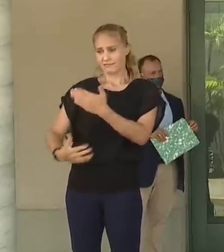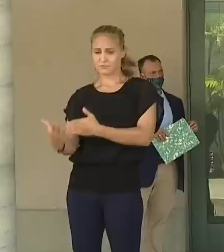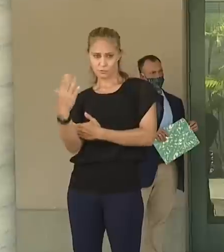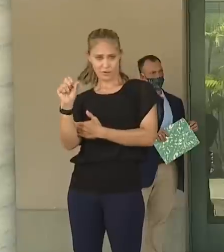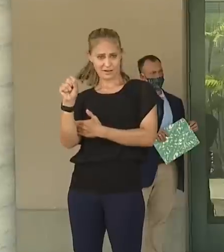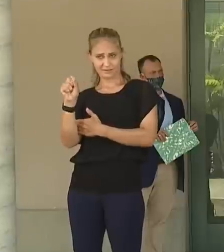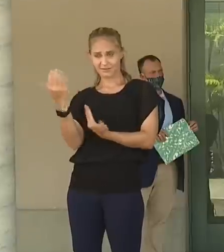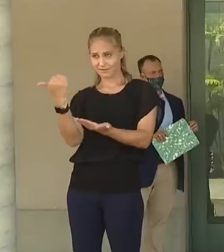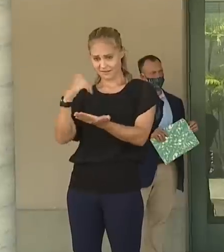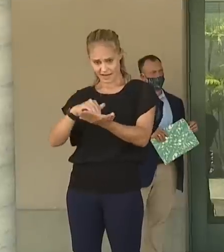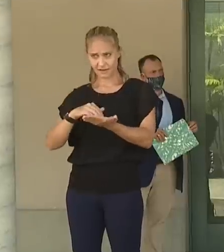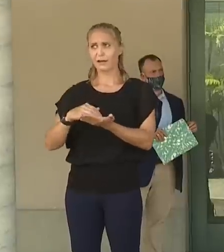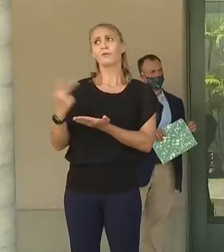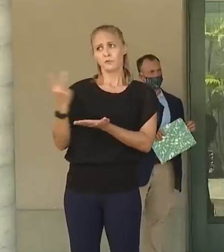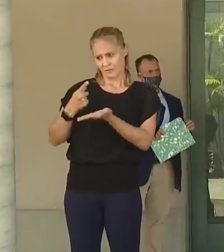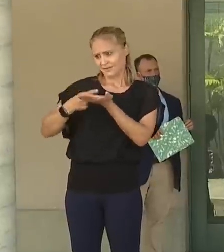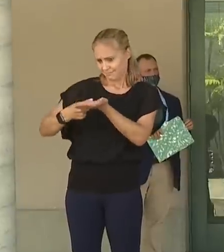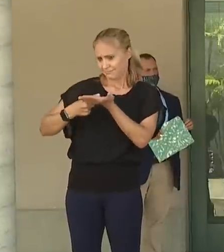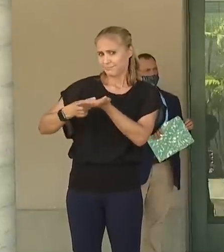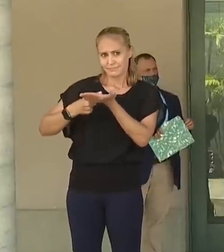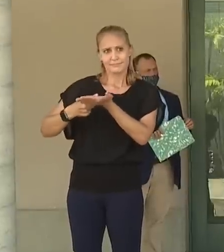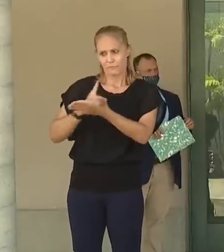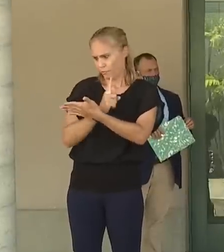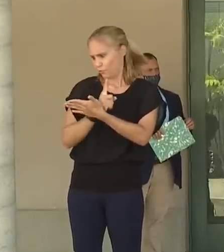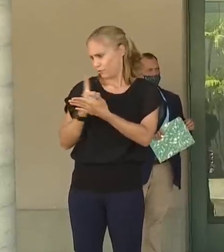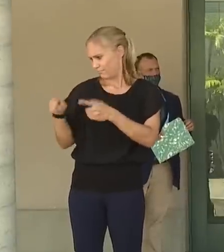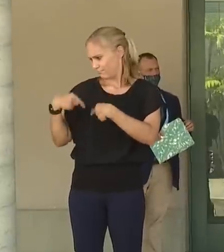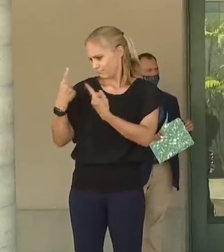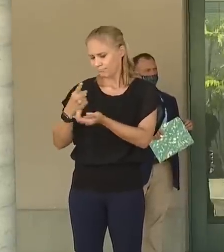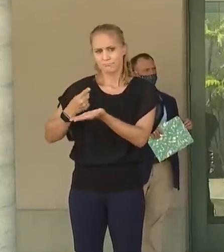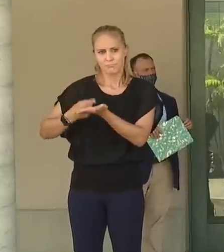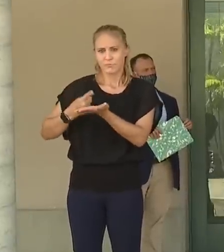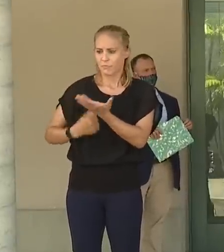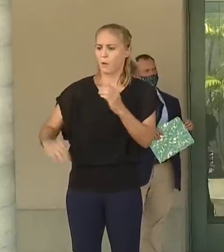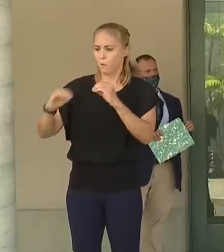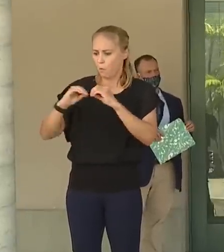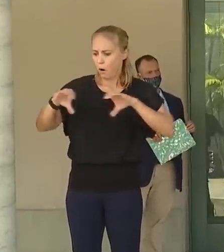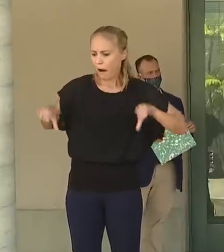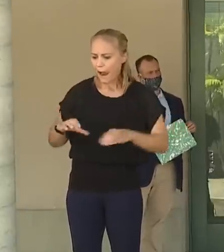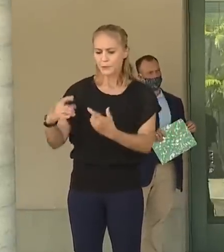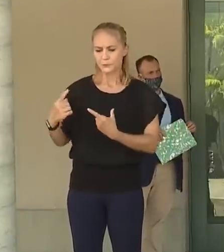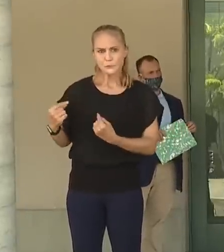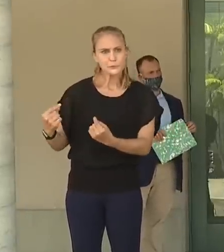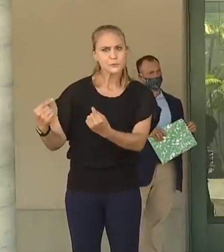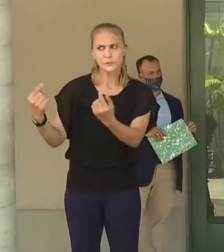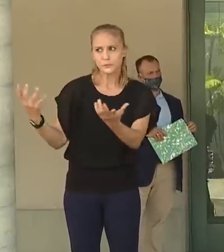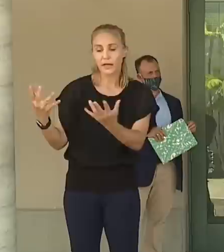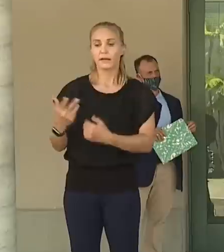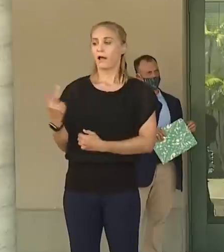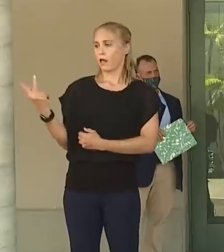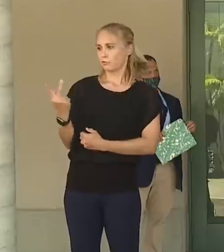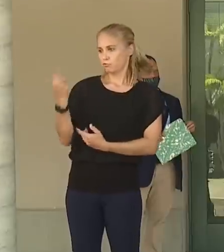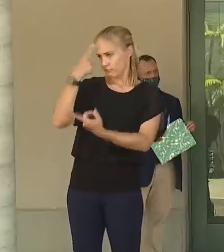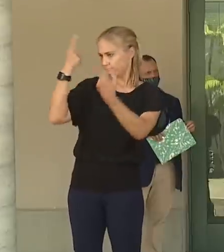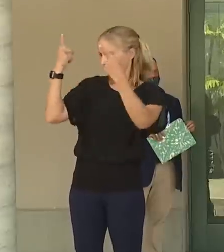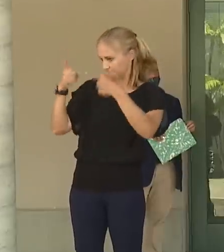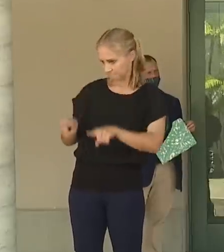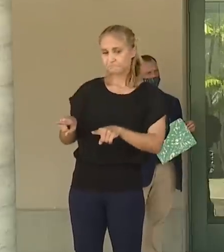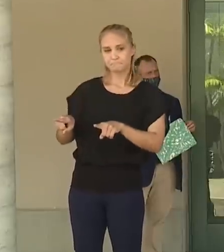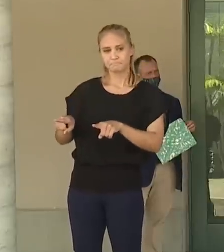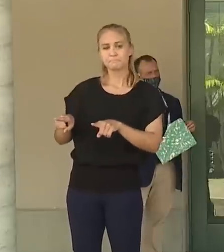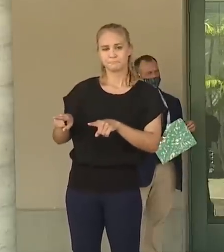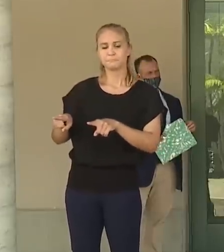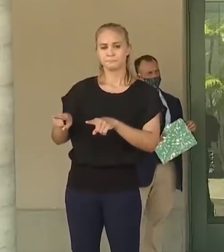morning again, and we've been discussing over the last week about further actions taken, and we both agreed that